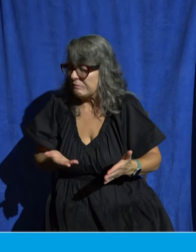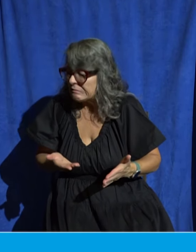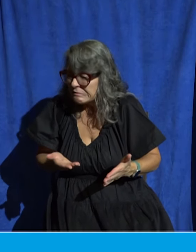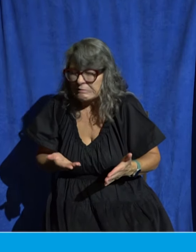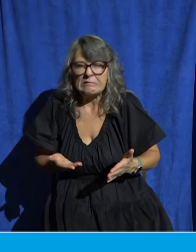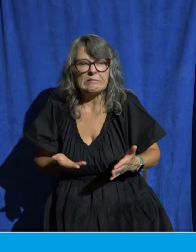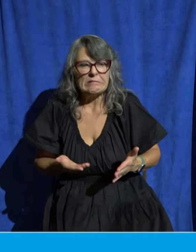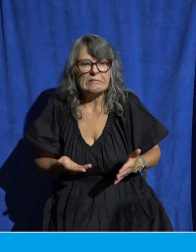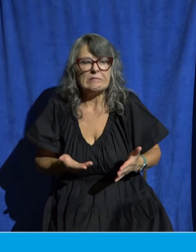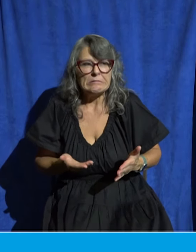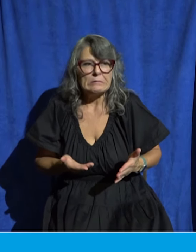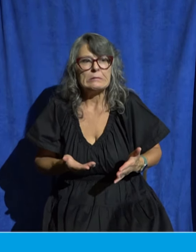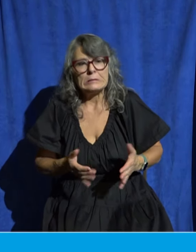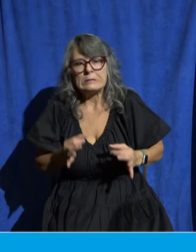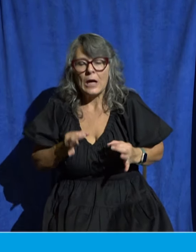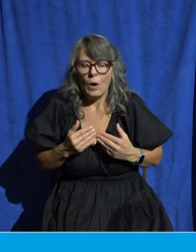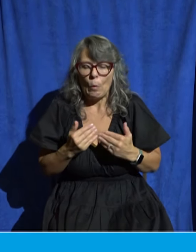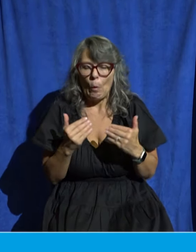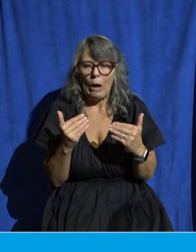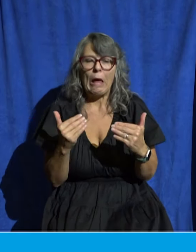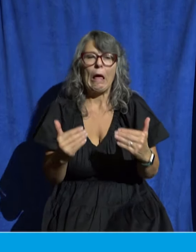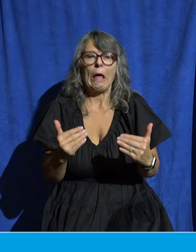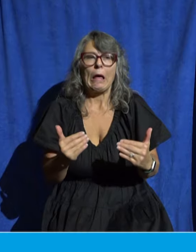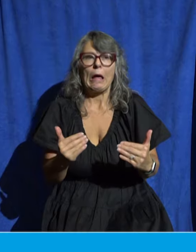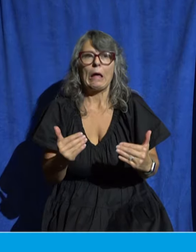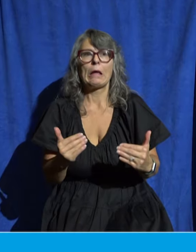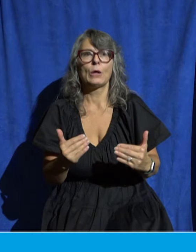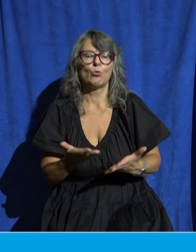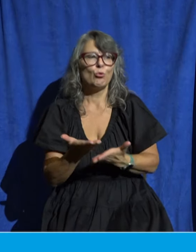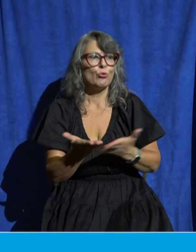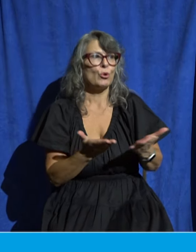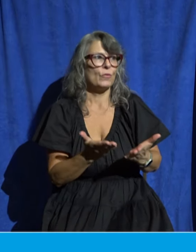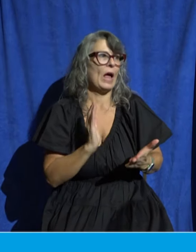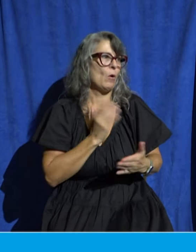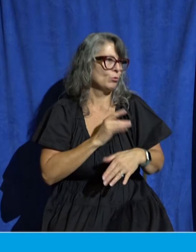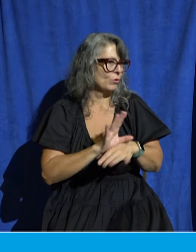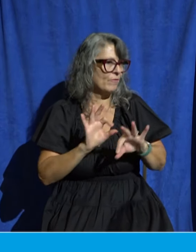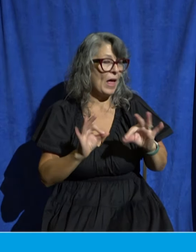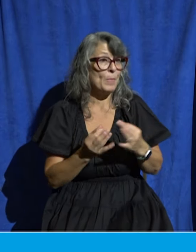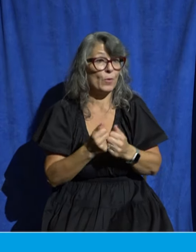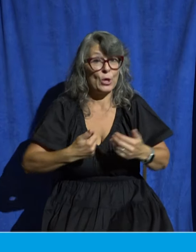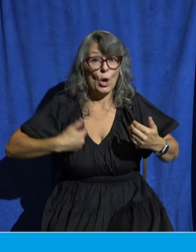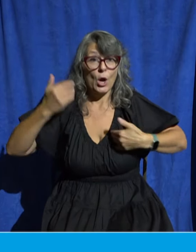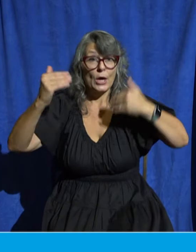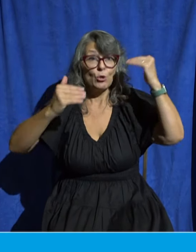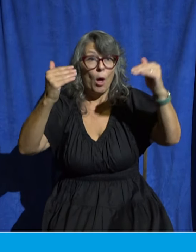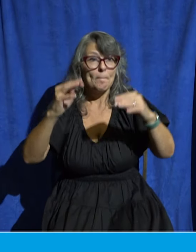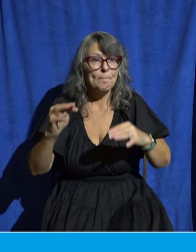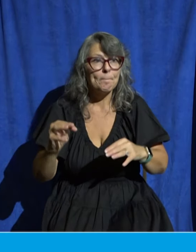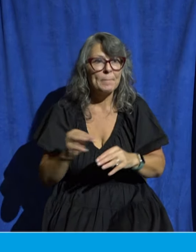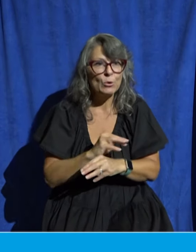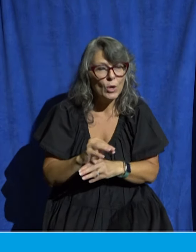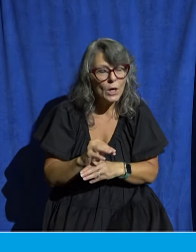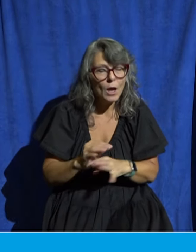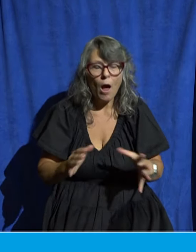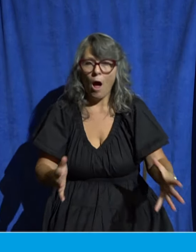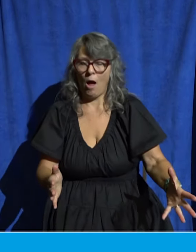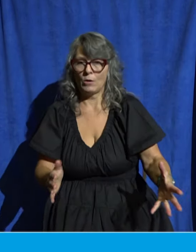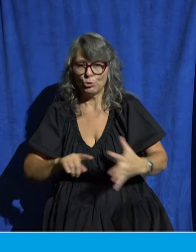in our church family specifically with our young adult ministry and as she started serving she started to notice